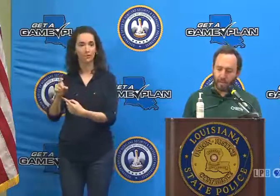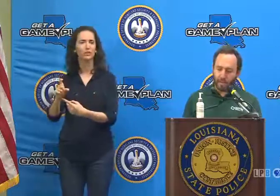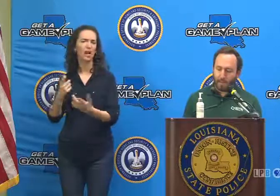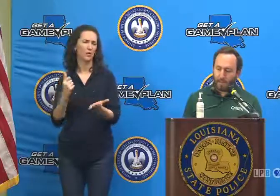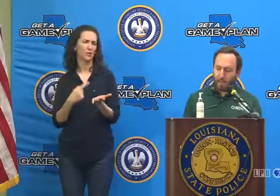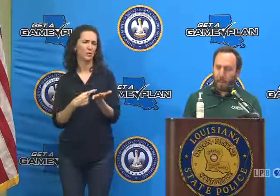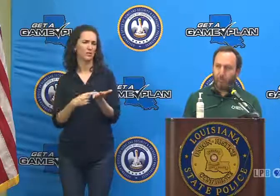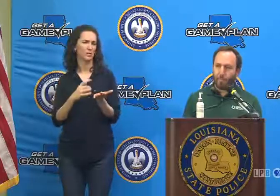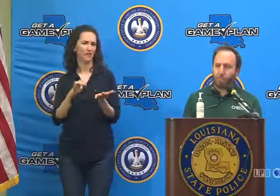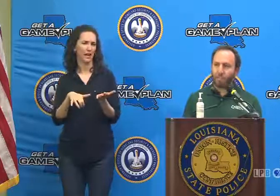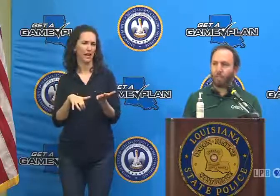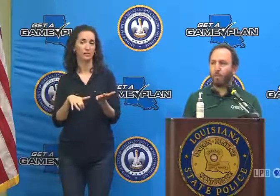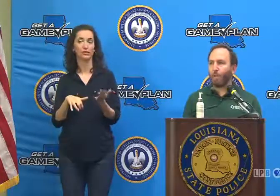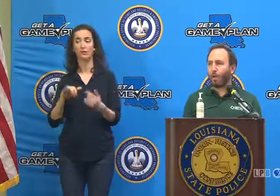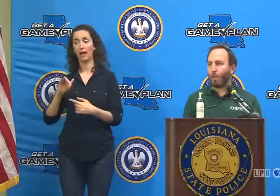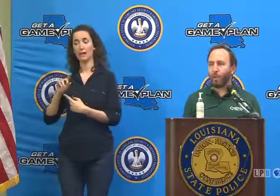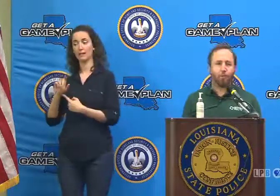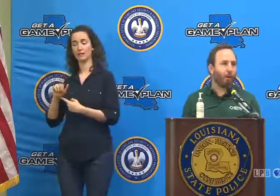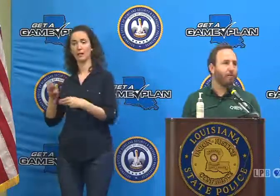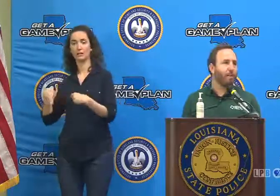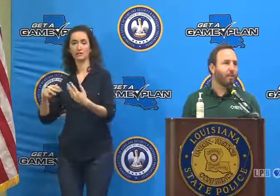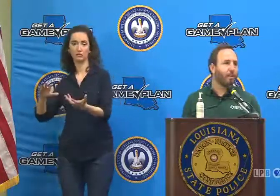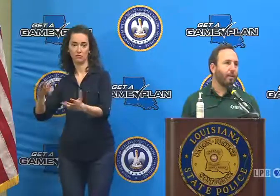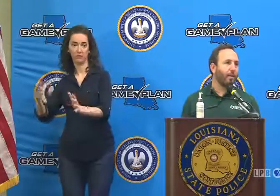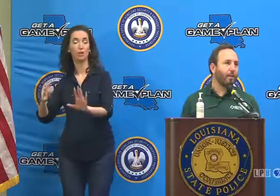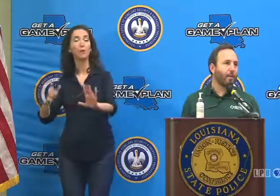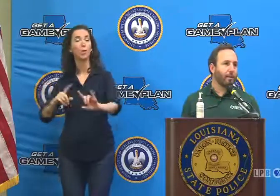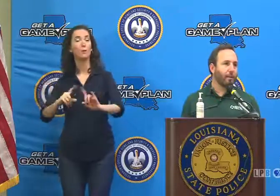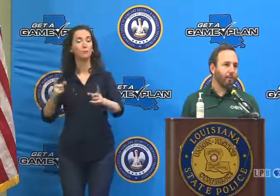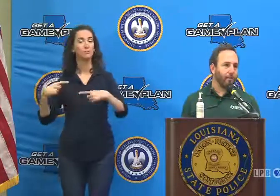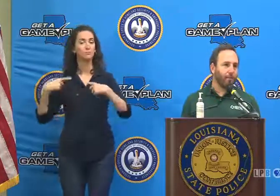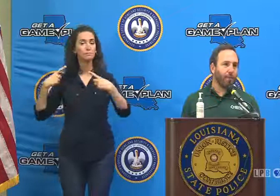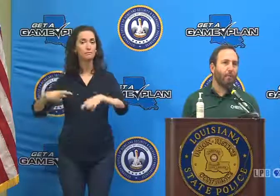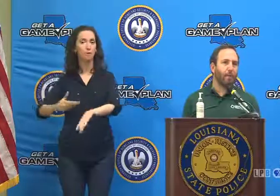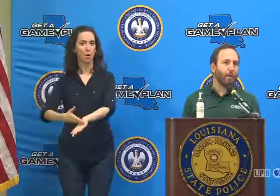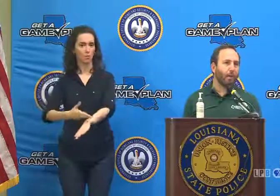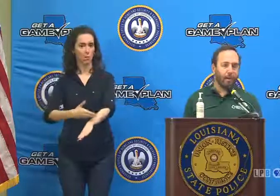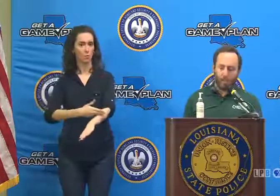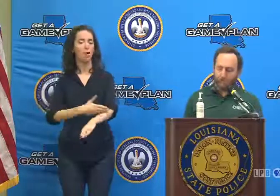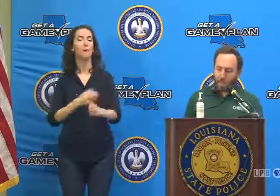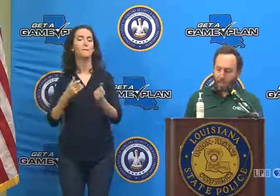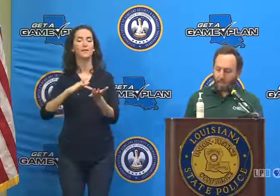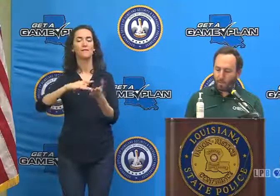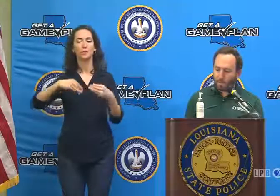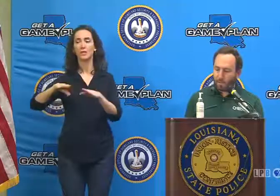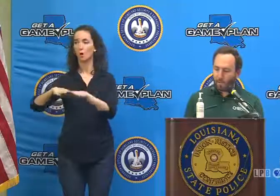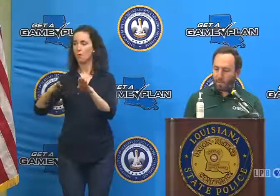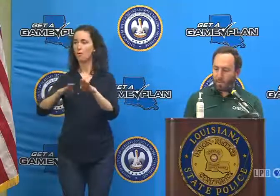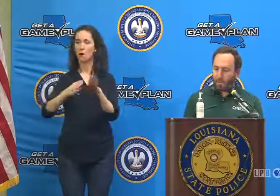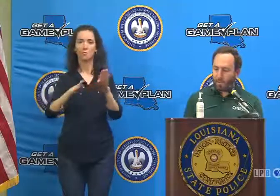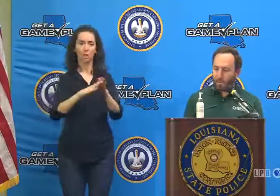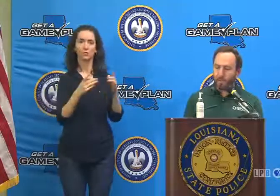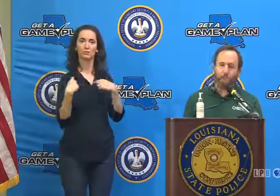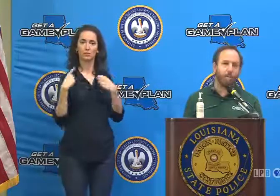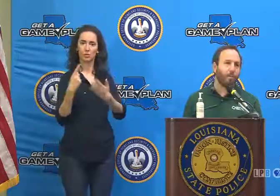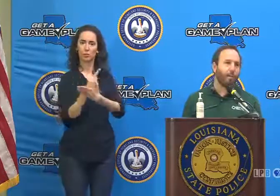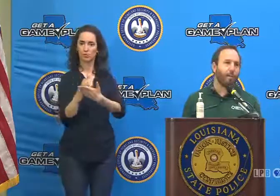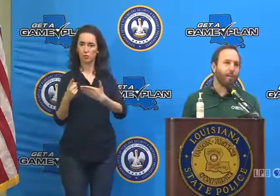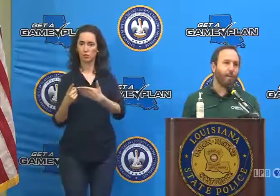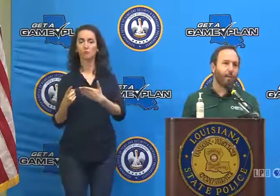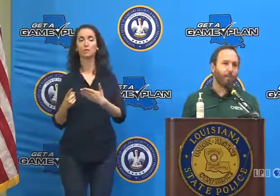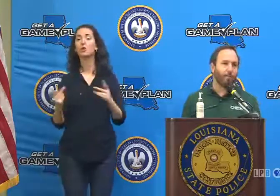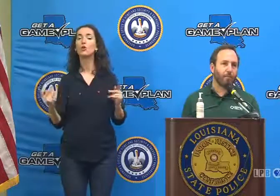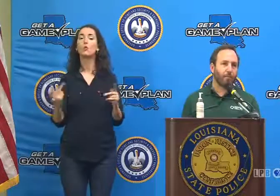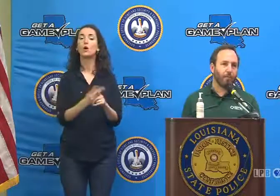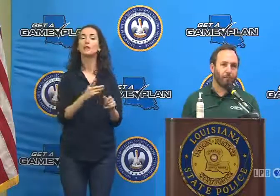Hurricane Ida. There's actually been quite a lot of progress in pharmacies reopening in the past week. So it's most acute